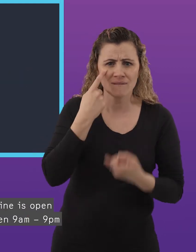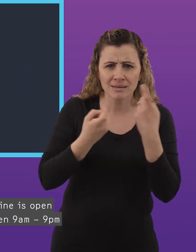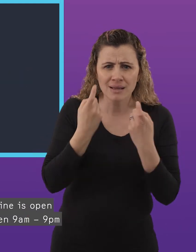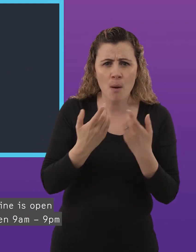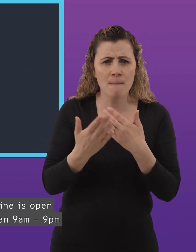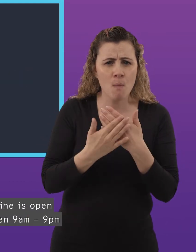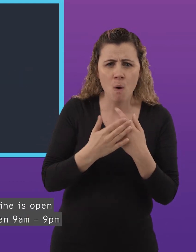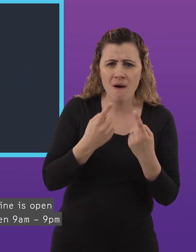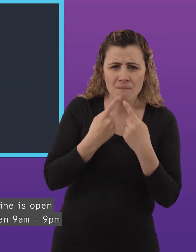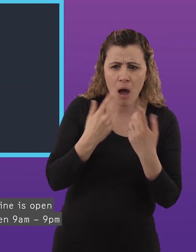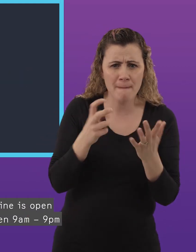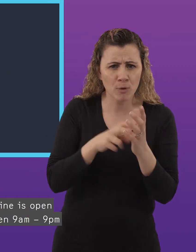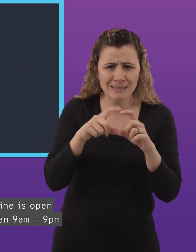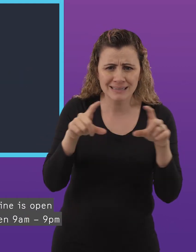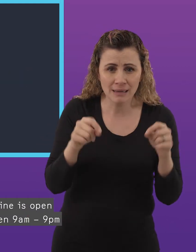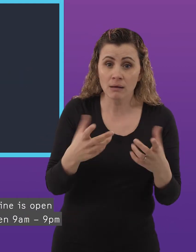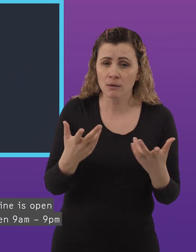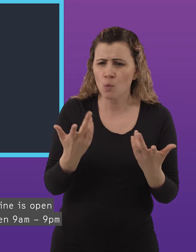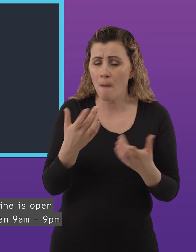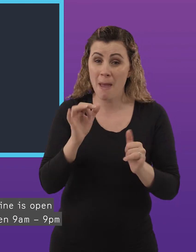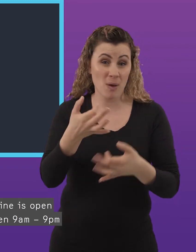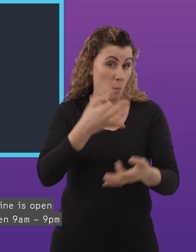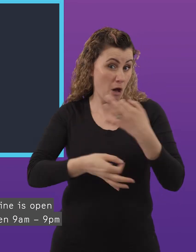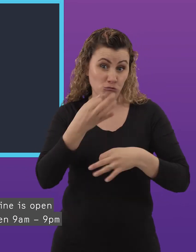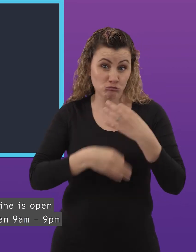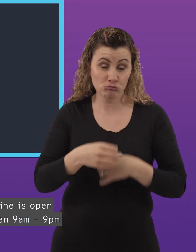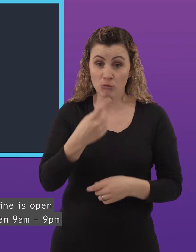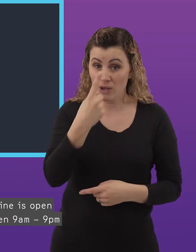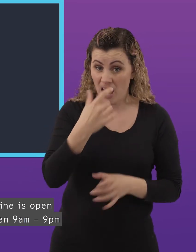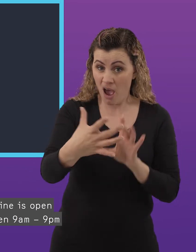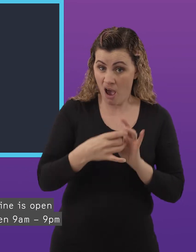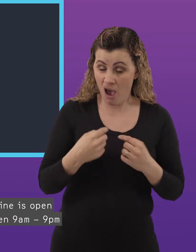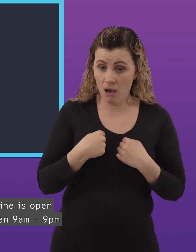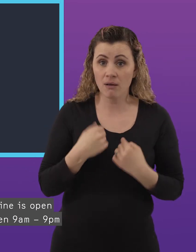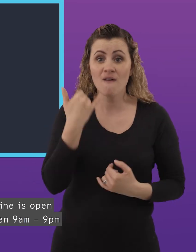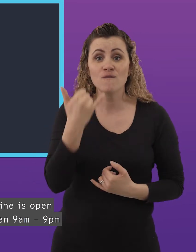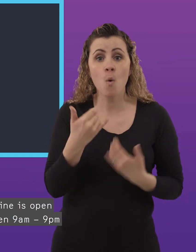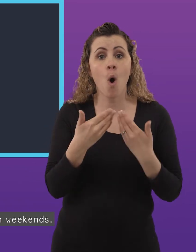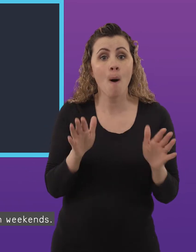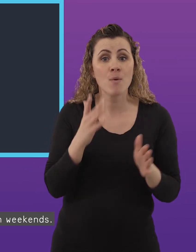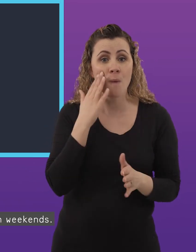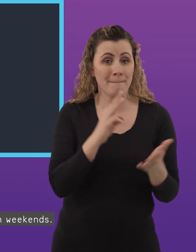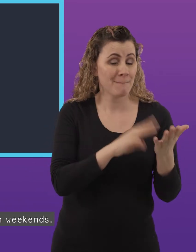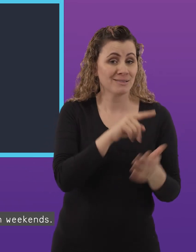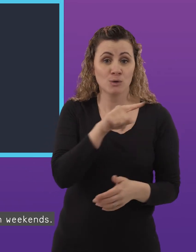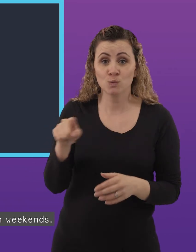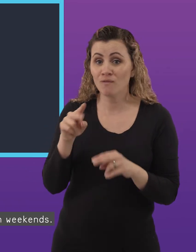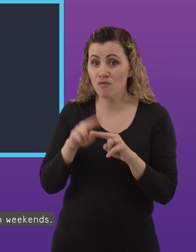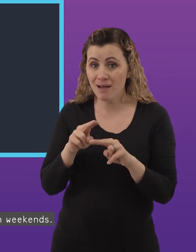our box office phone line is open Monday to Friday between 9am and 9pm and from 9am to 5pm